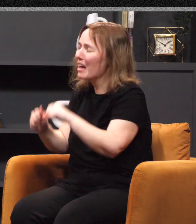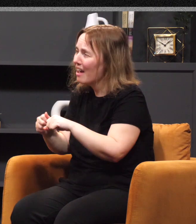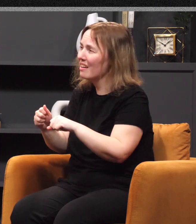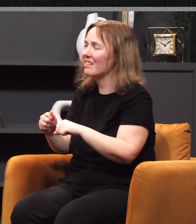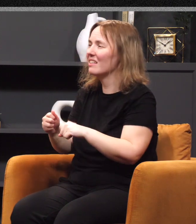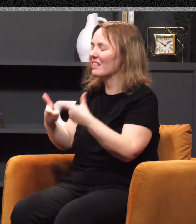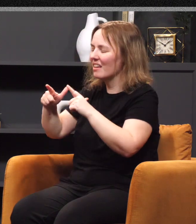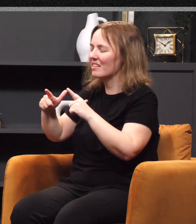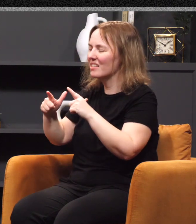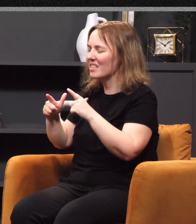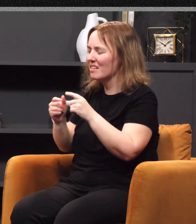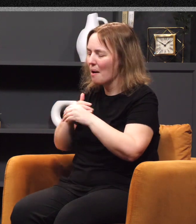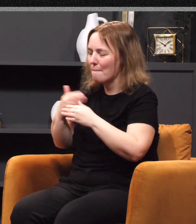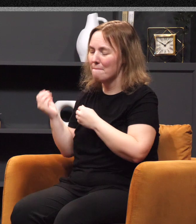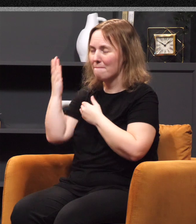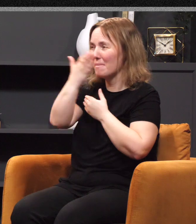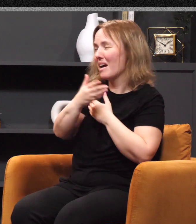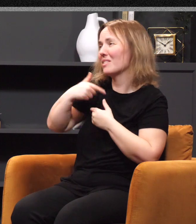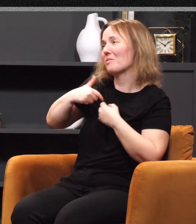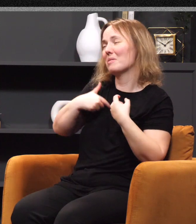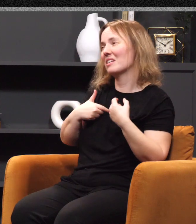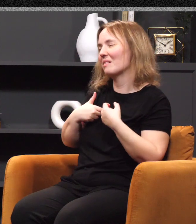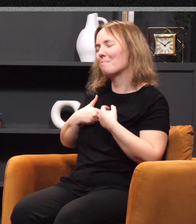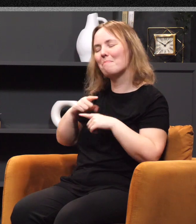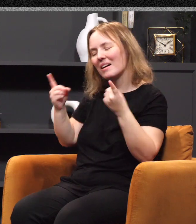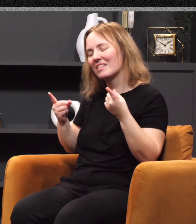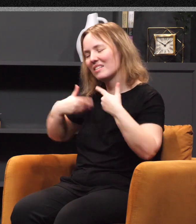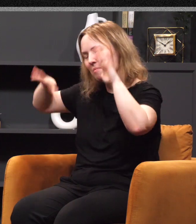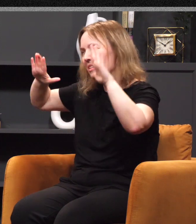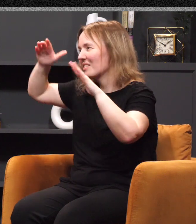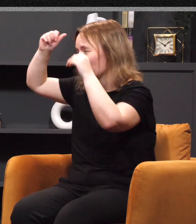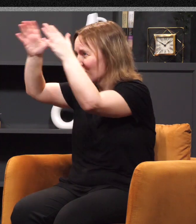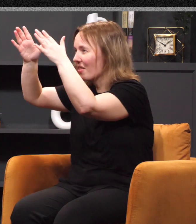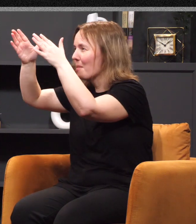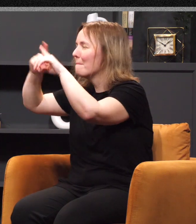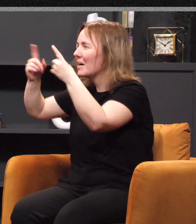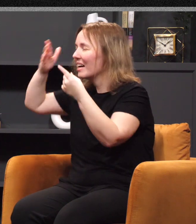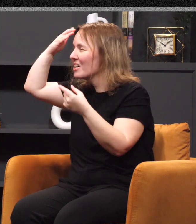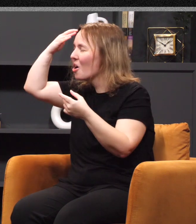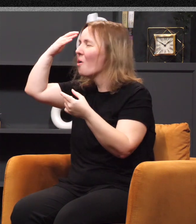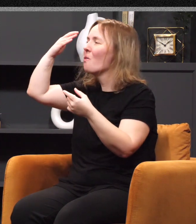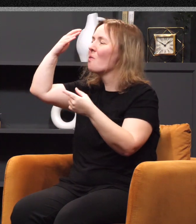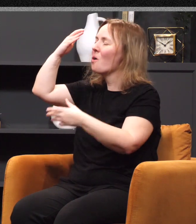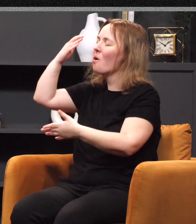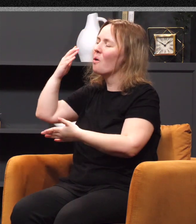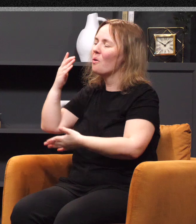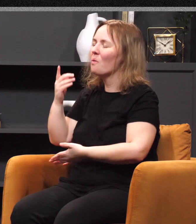Father, let this pass from me. But then he submits to his Father and he says, Father, but I know what you're going to work out on the other end of this. So,